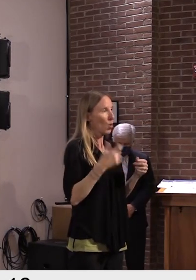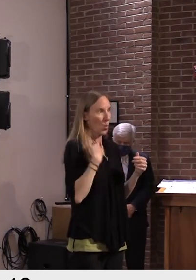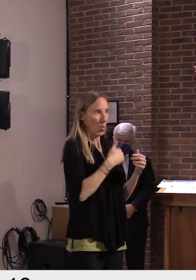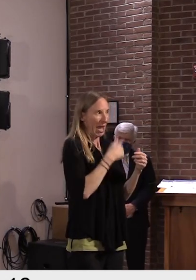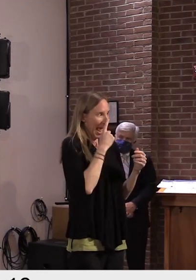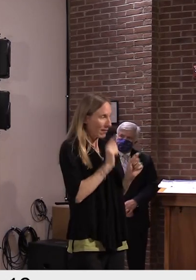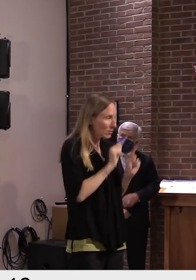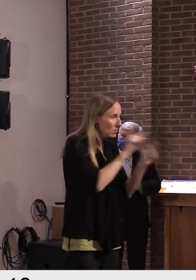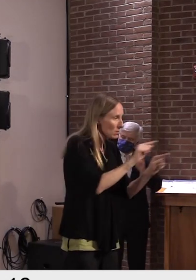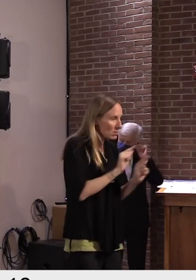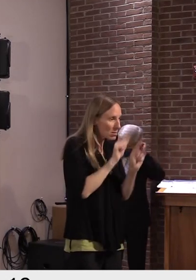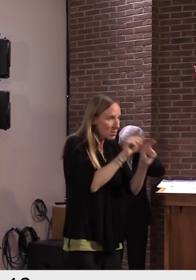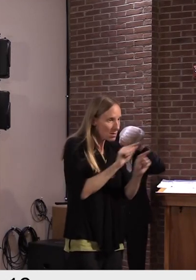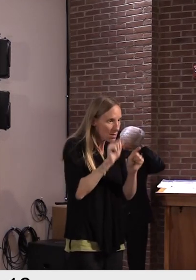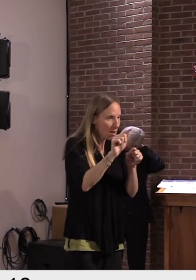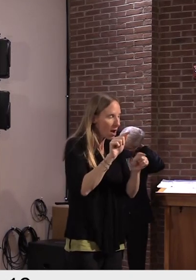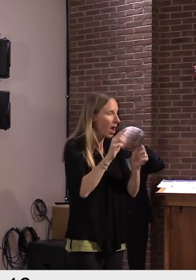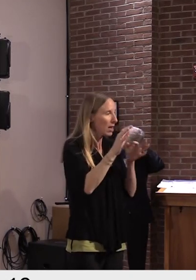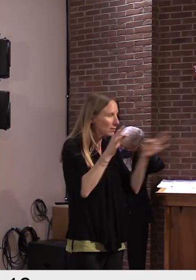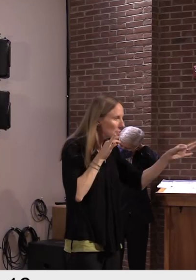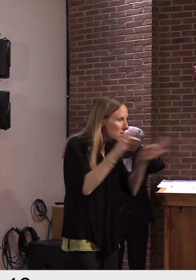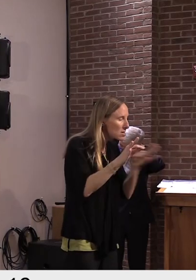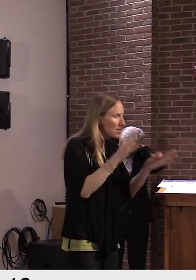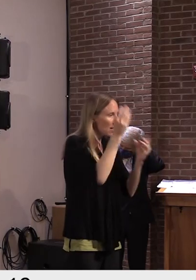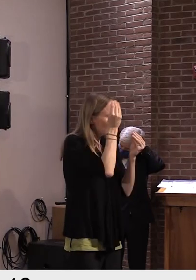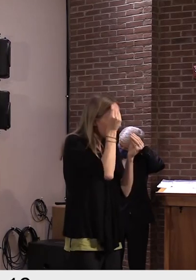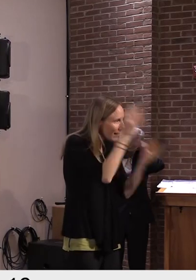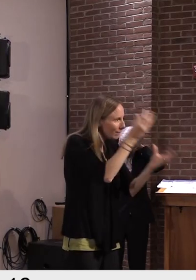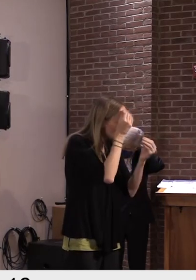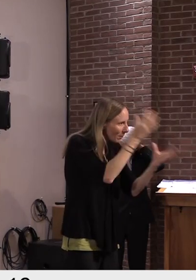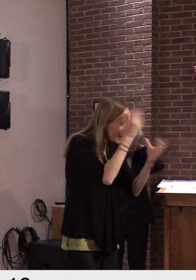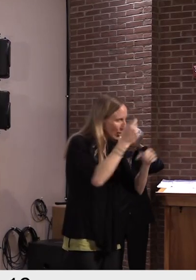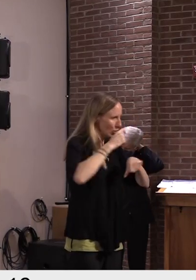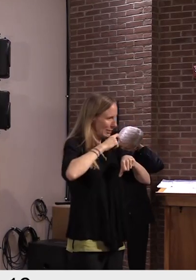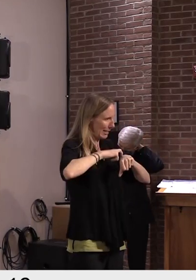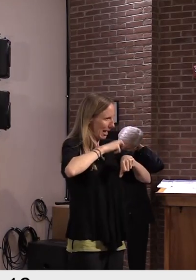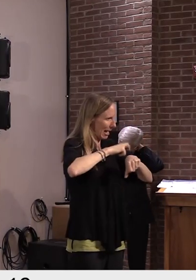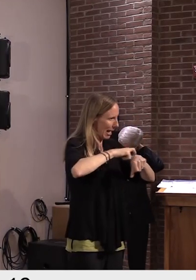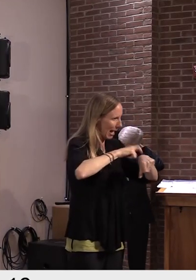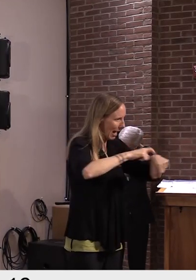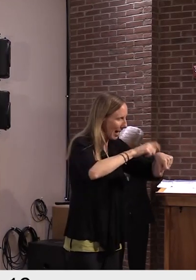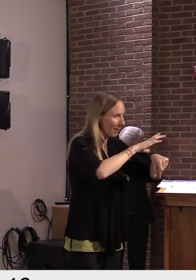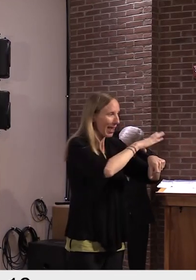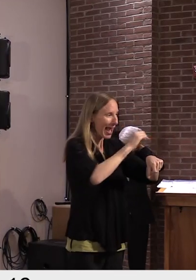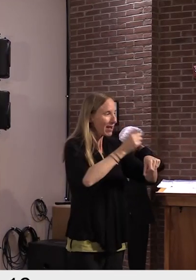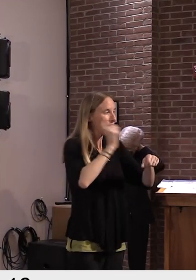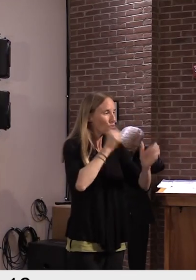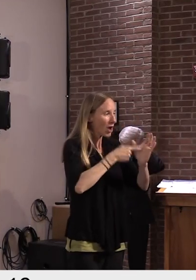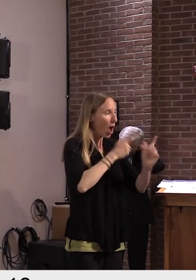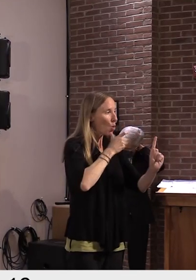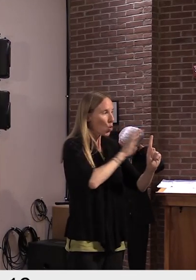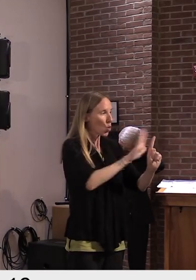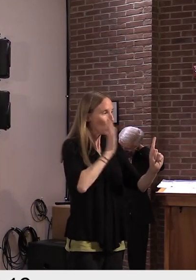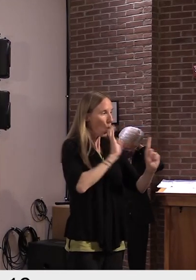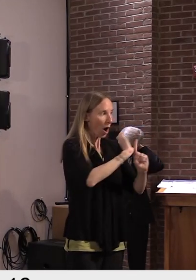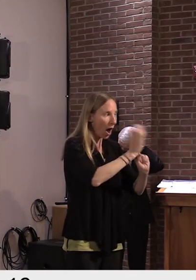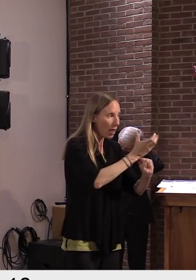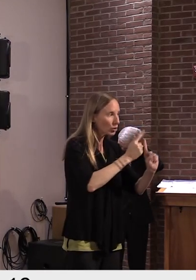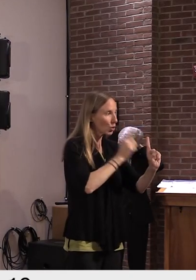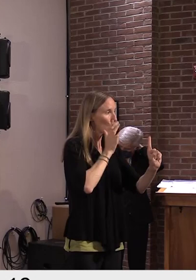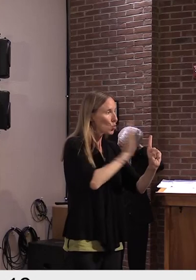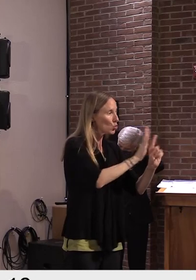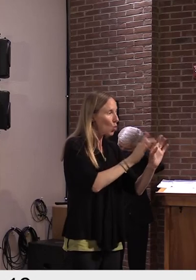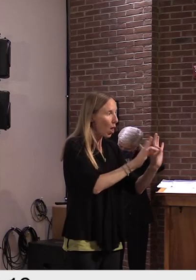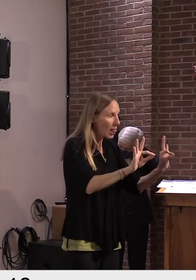are, and to share actionable information in timely and in culturally sensitive and linguistically appropriate